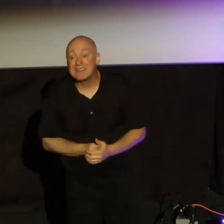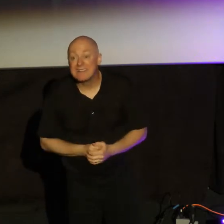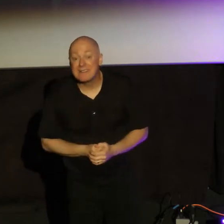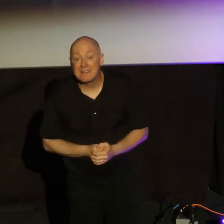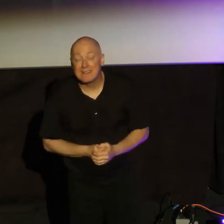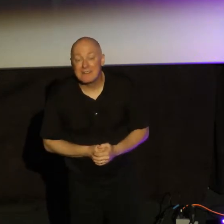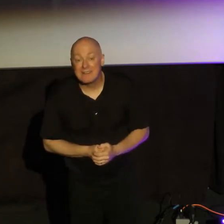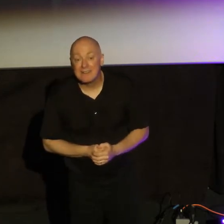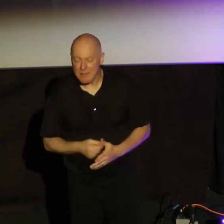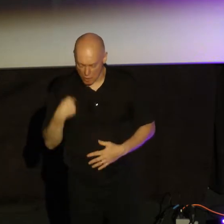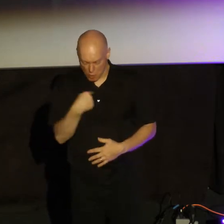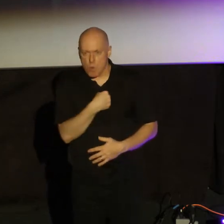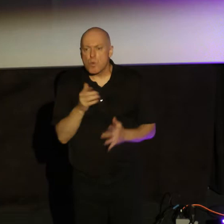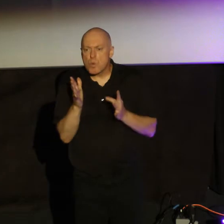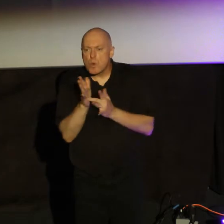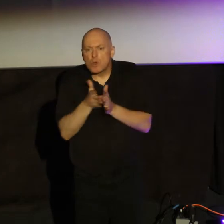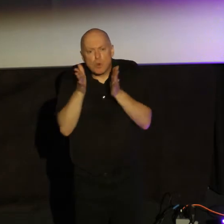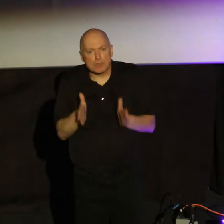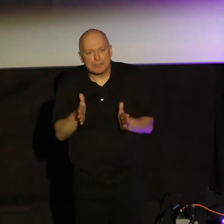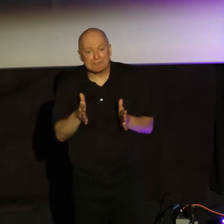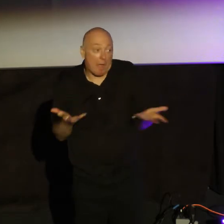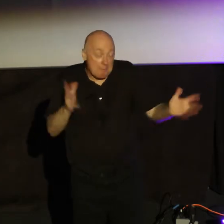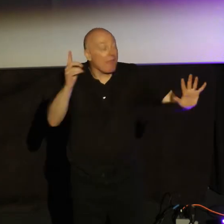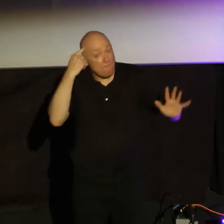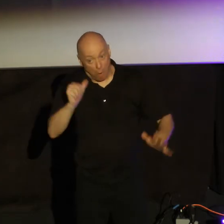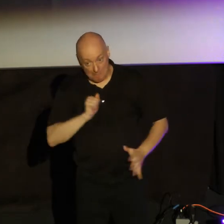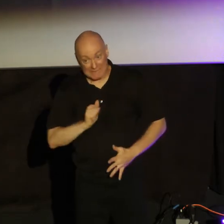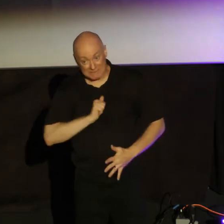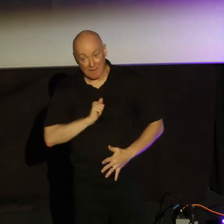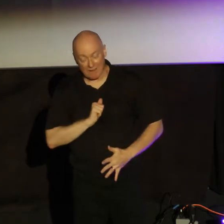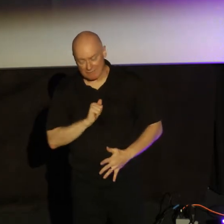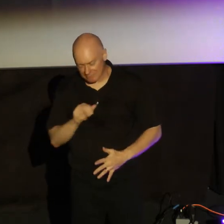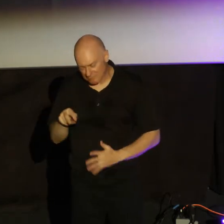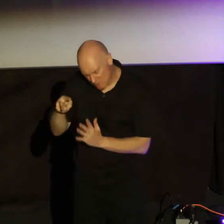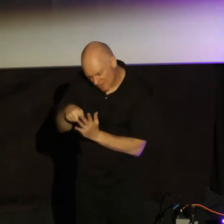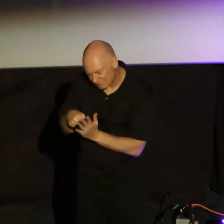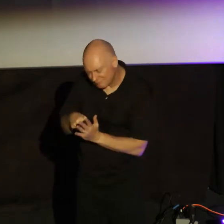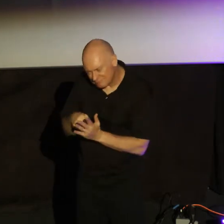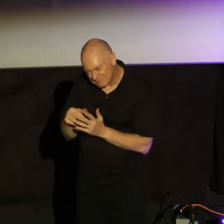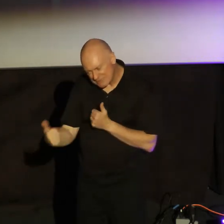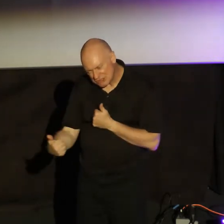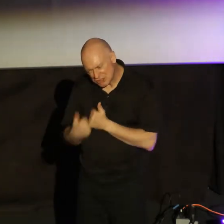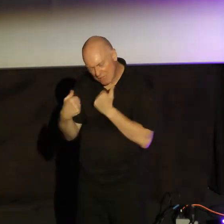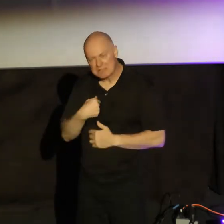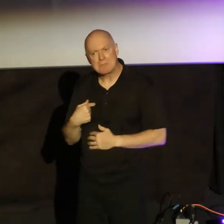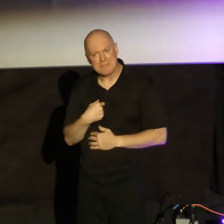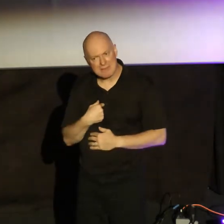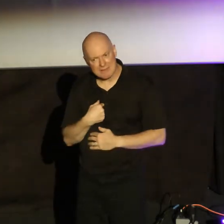So as Christians, for myself, I've been challenged in this as I've been working through this this week.